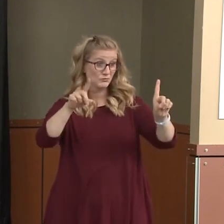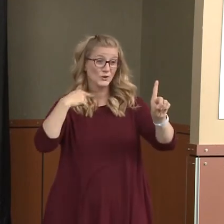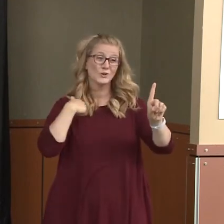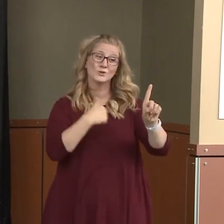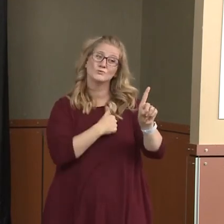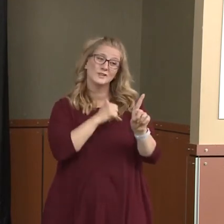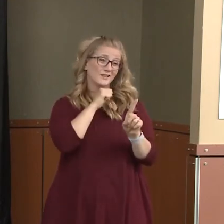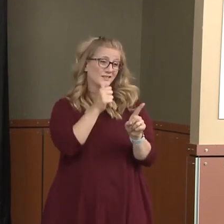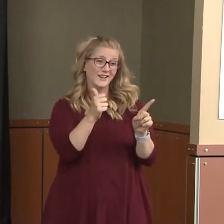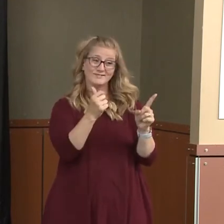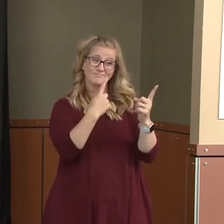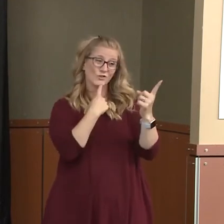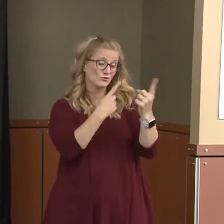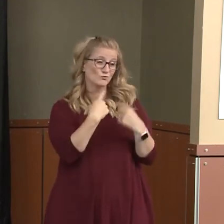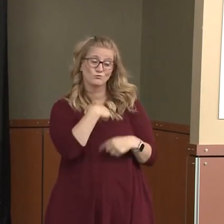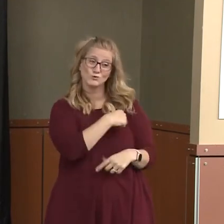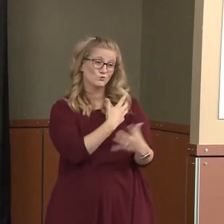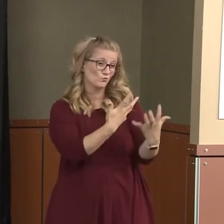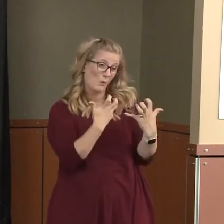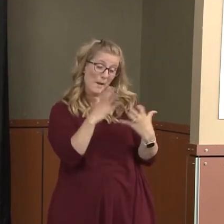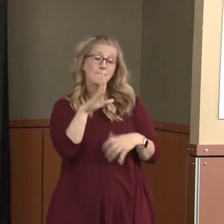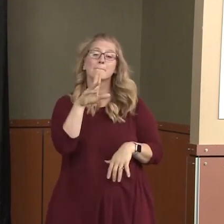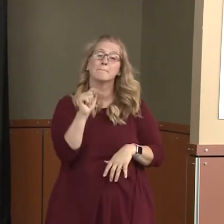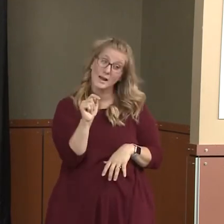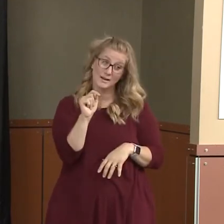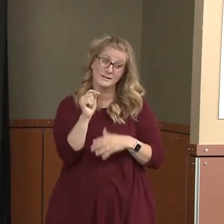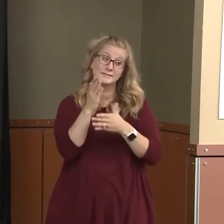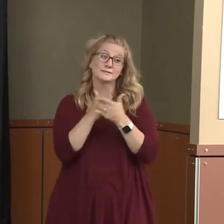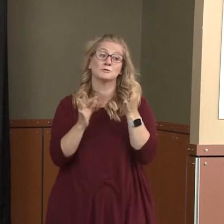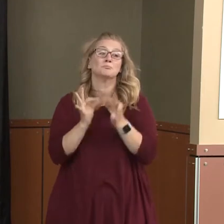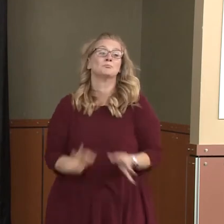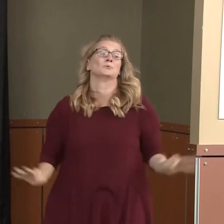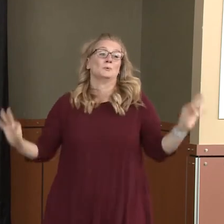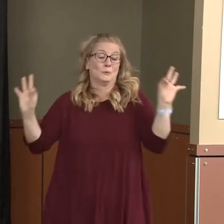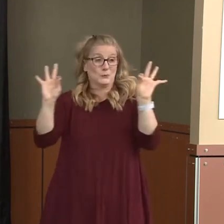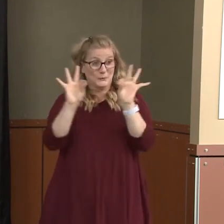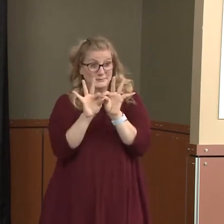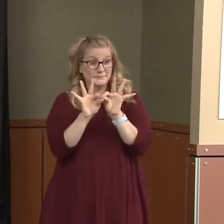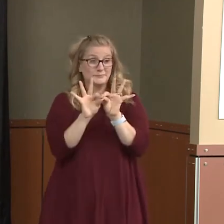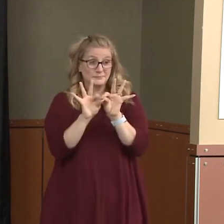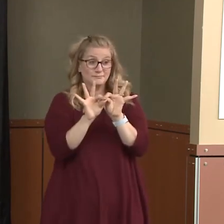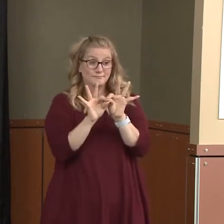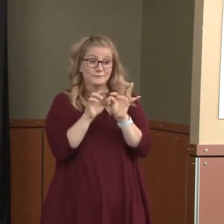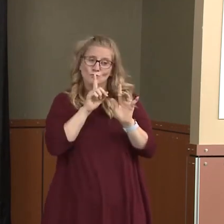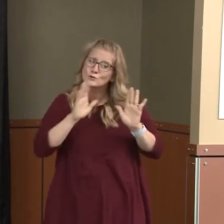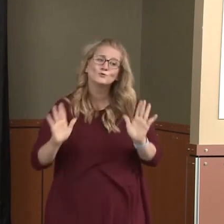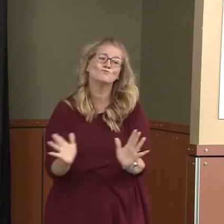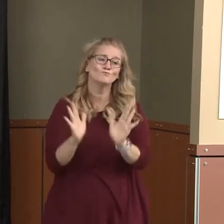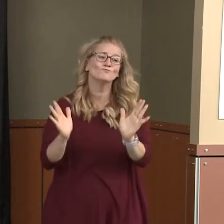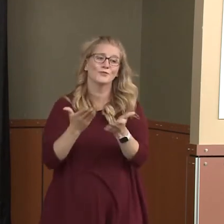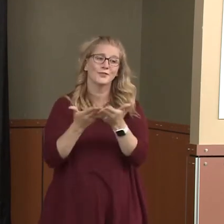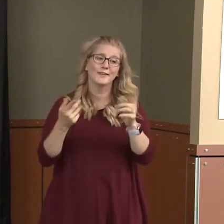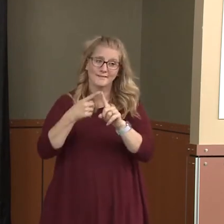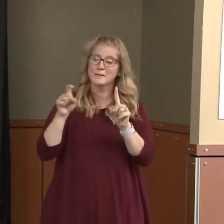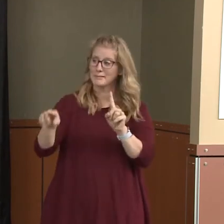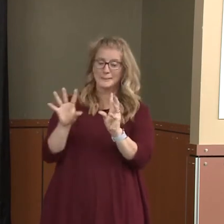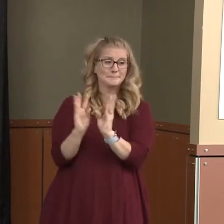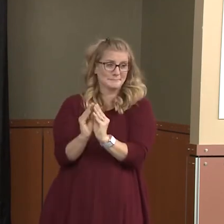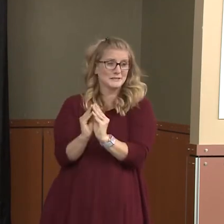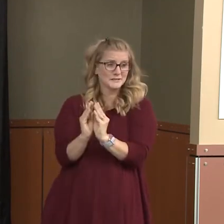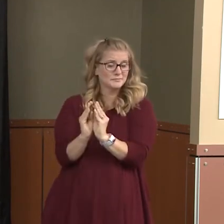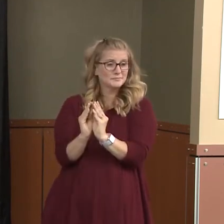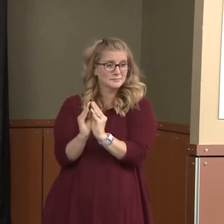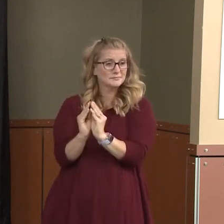But I'll tell you there were a few very important and, I think, encouraging things that came out of that meeting. One